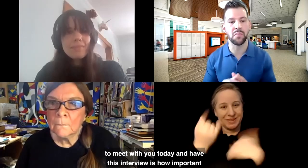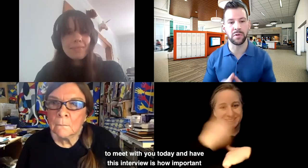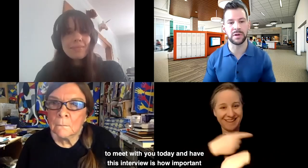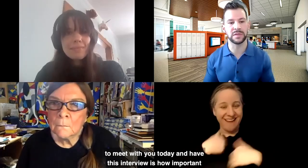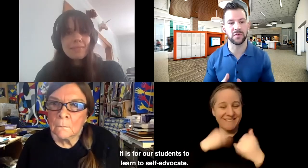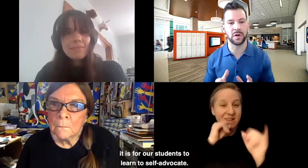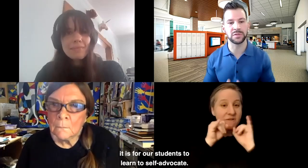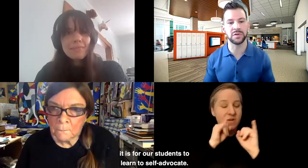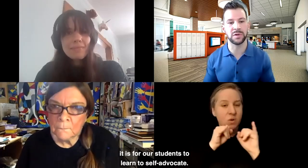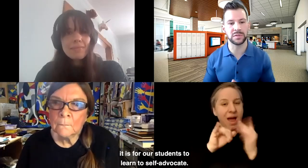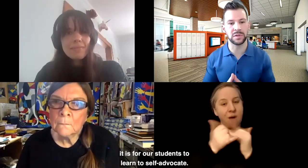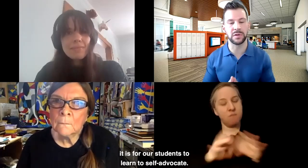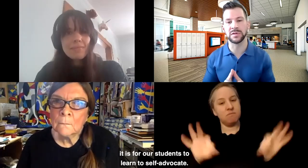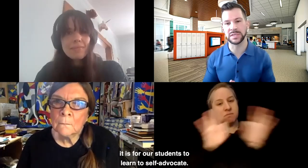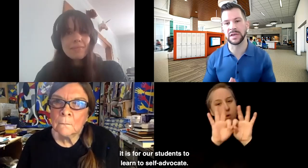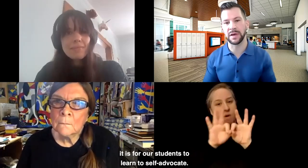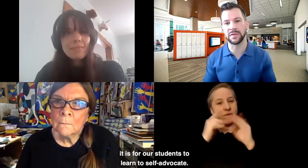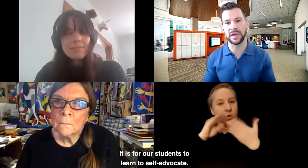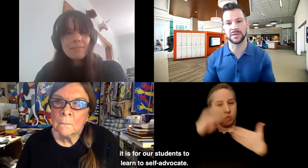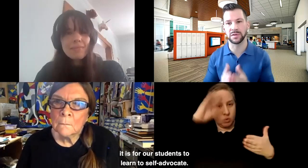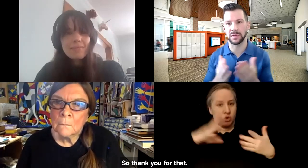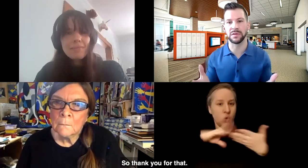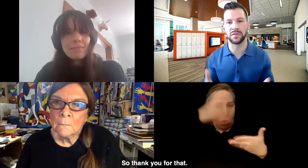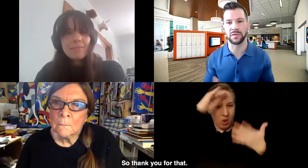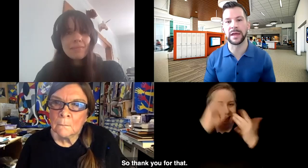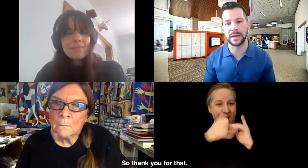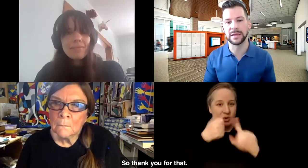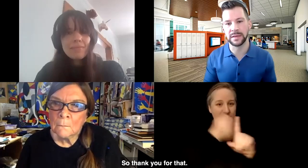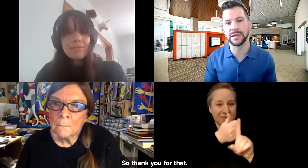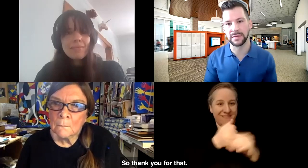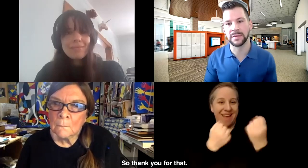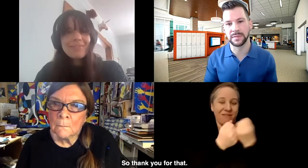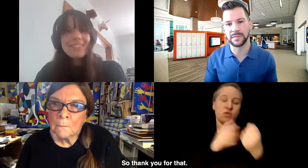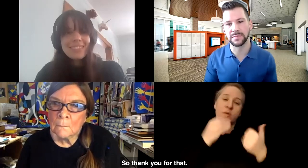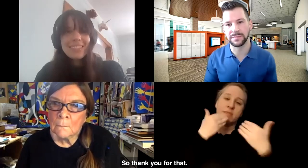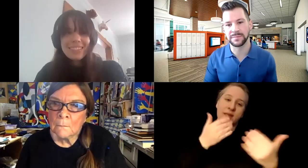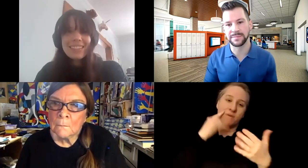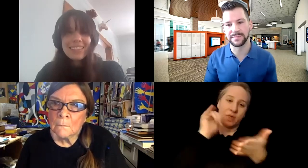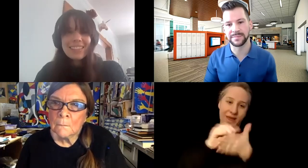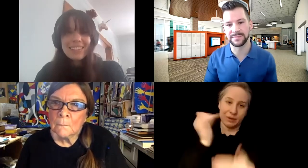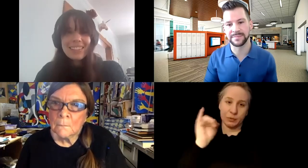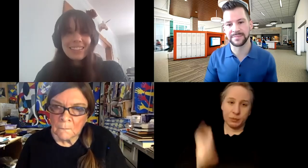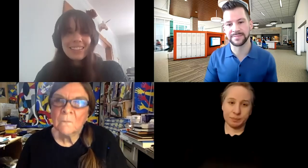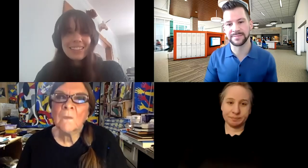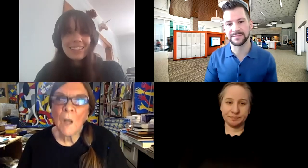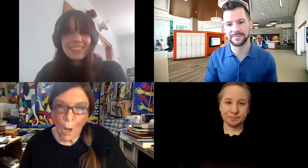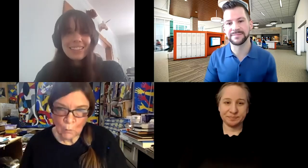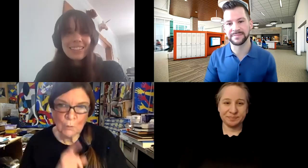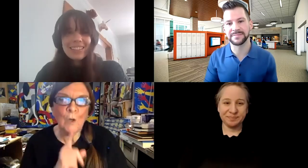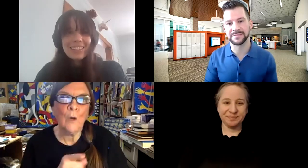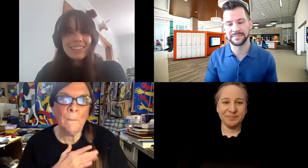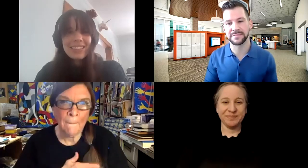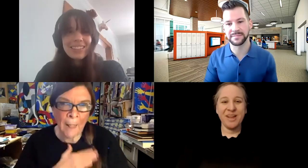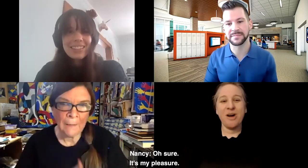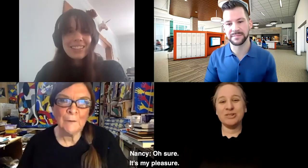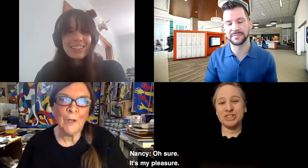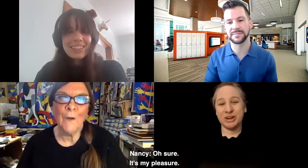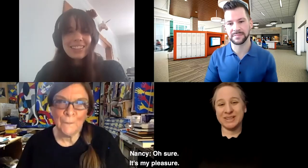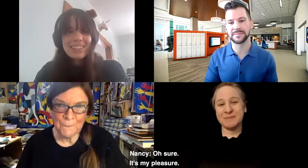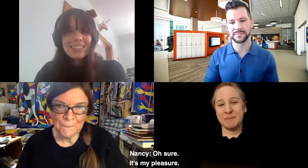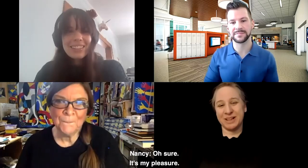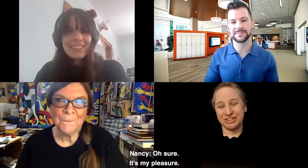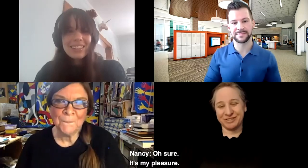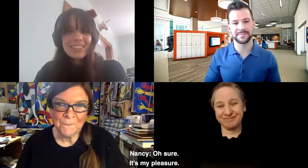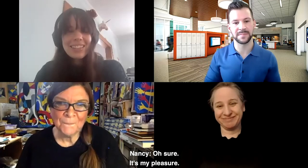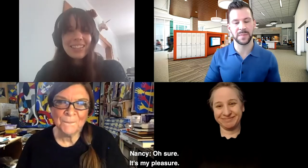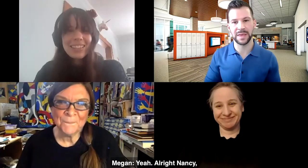is how important it is for our students to learn to self-advocate. So thank you for that. Nancy signing. Oh, sure.